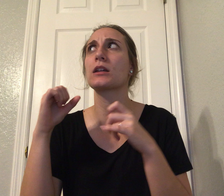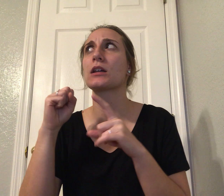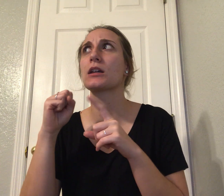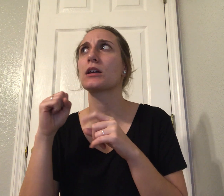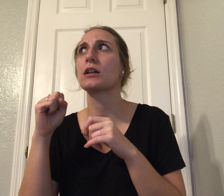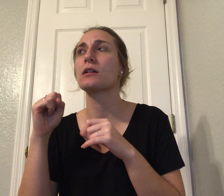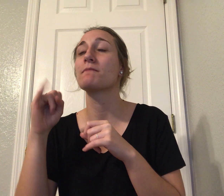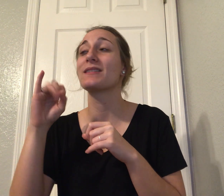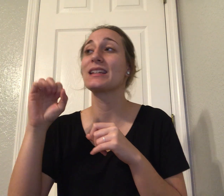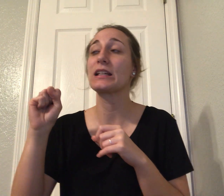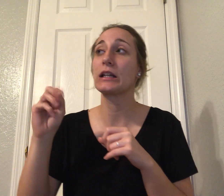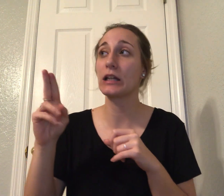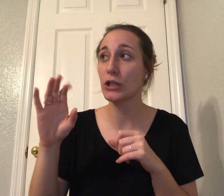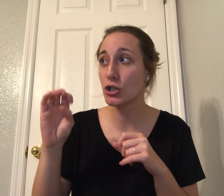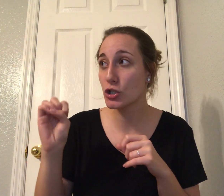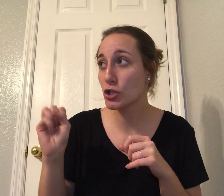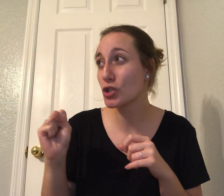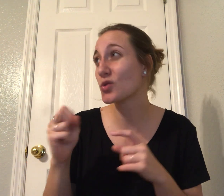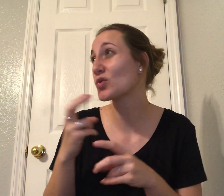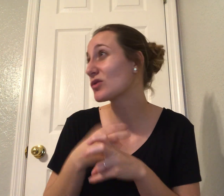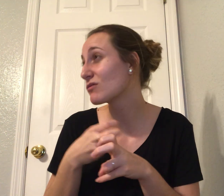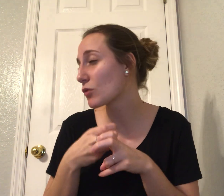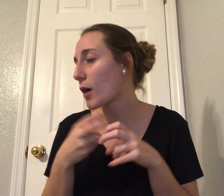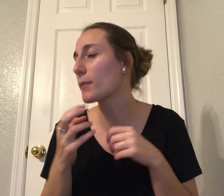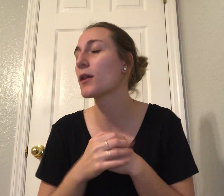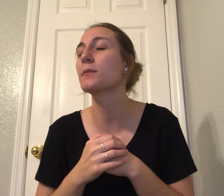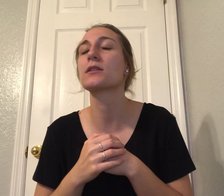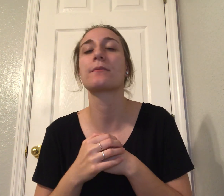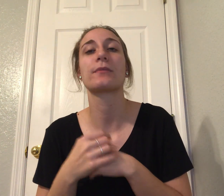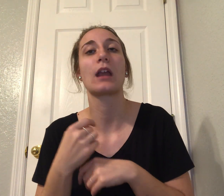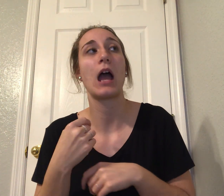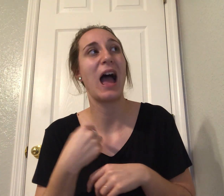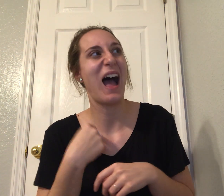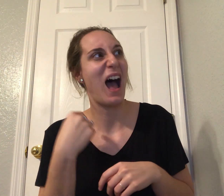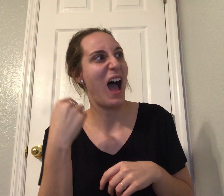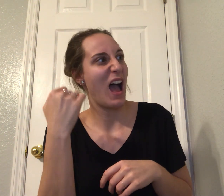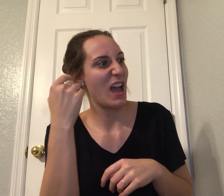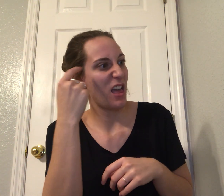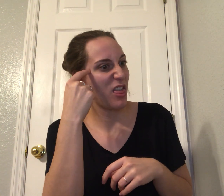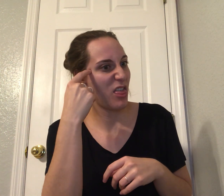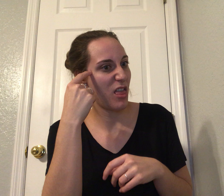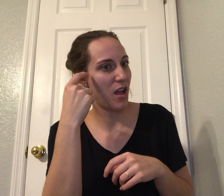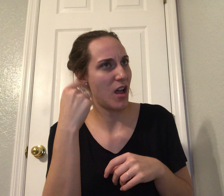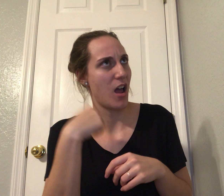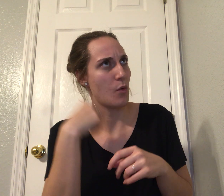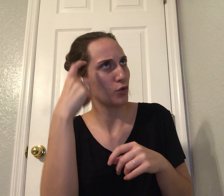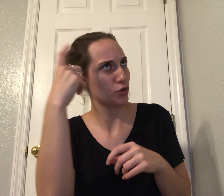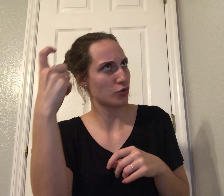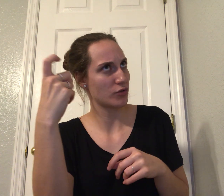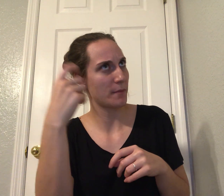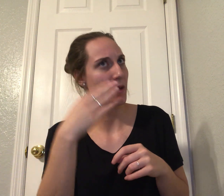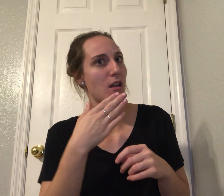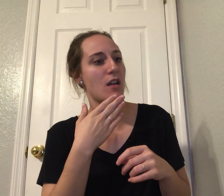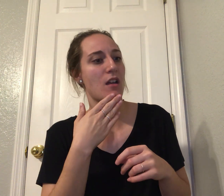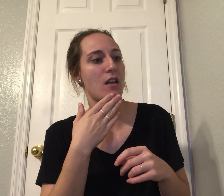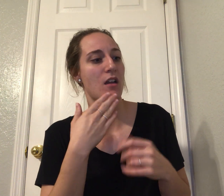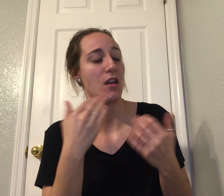versus them mindset, where there could be real conflict. I thought I was dreaming. I thought I was having nightmares. Harayer Balian says he and other